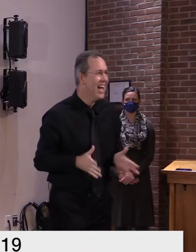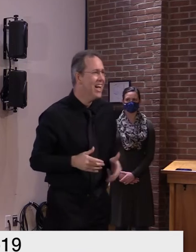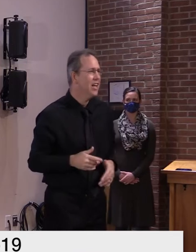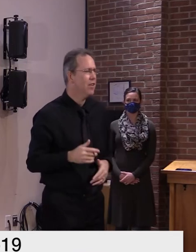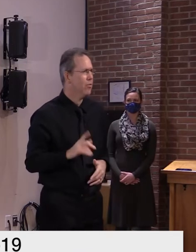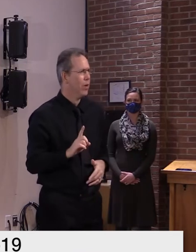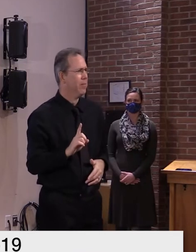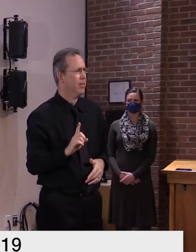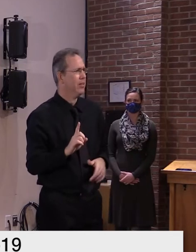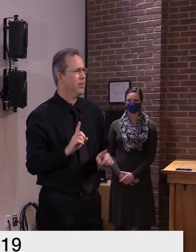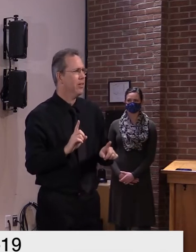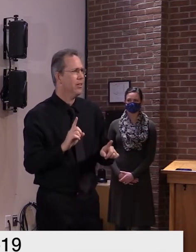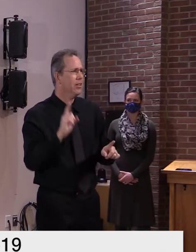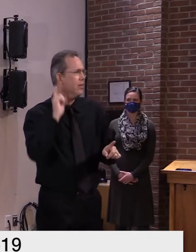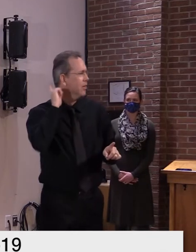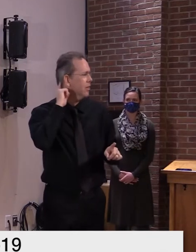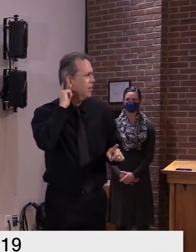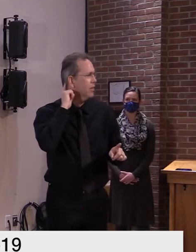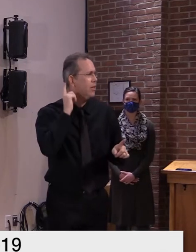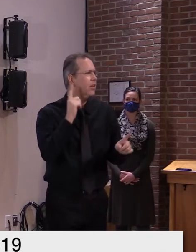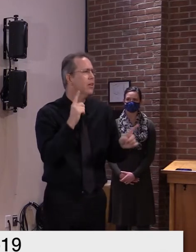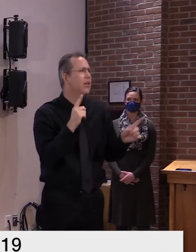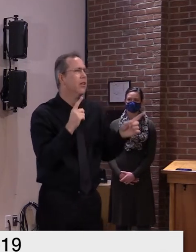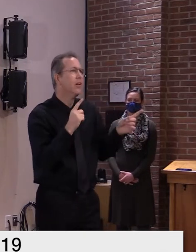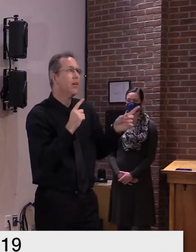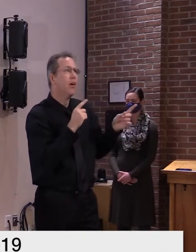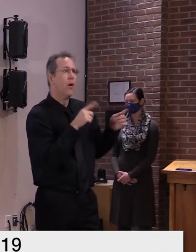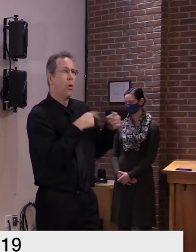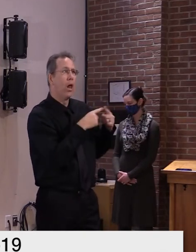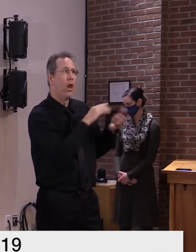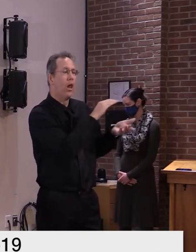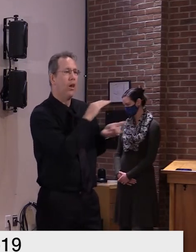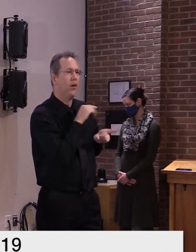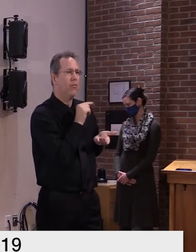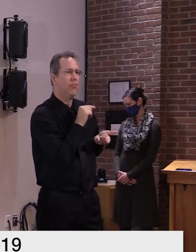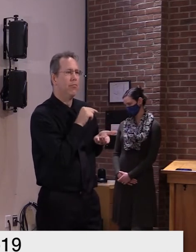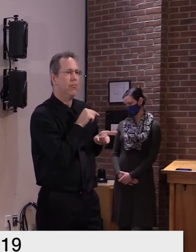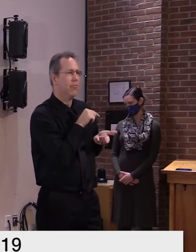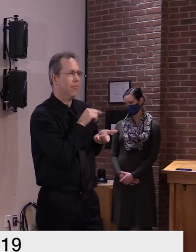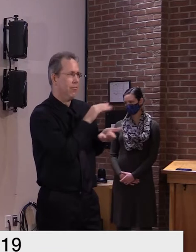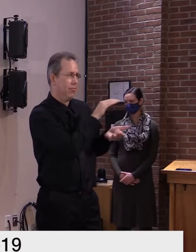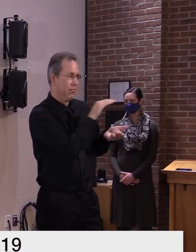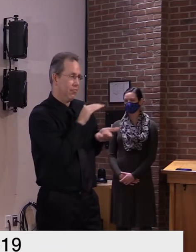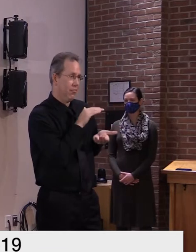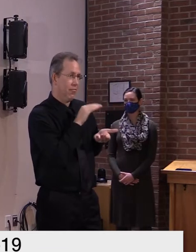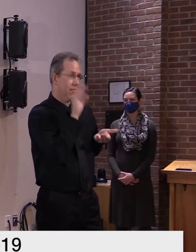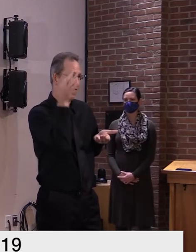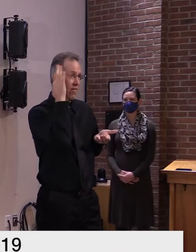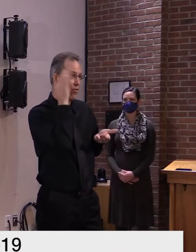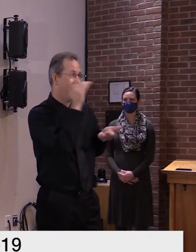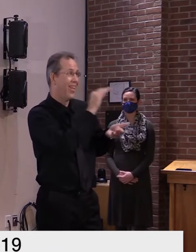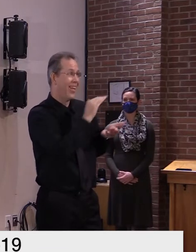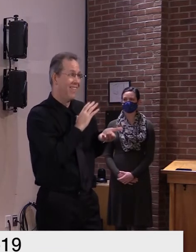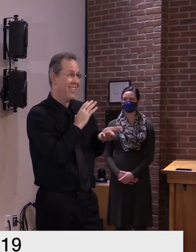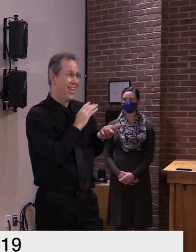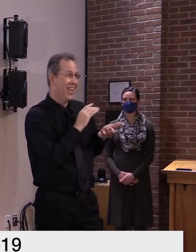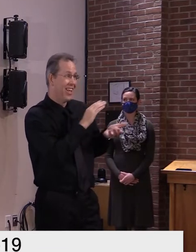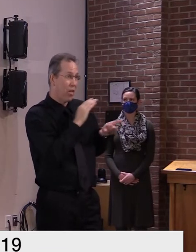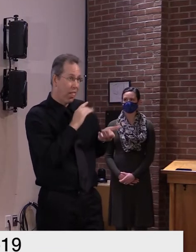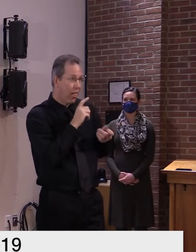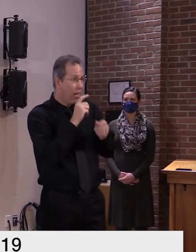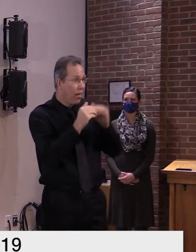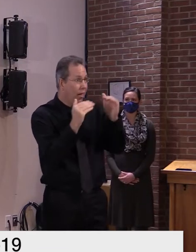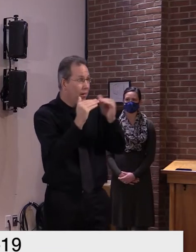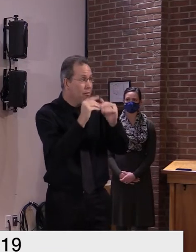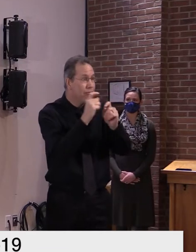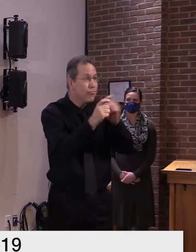equitably distributed throughout the states based on population but we don't know what that supply is so we may not